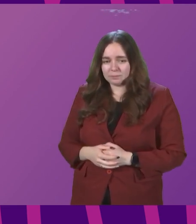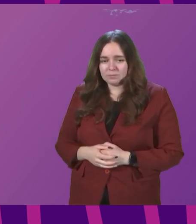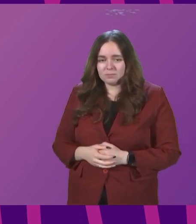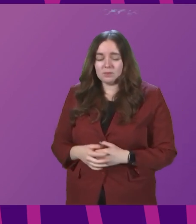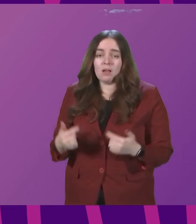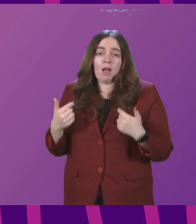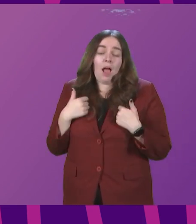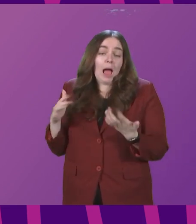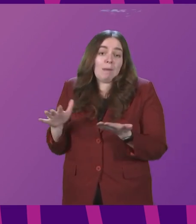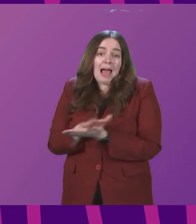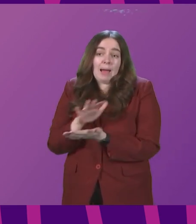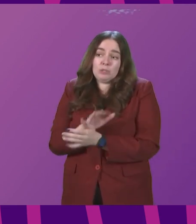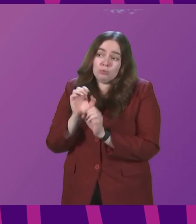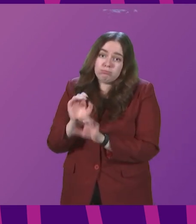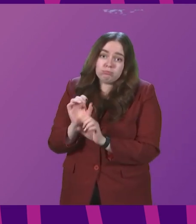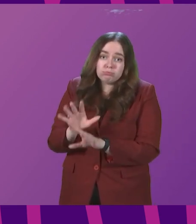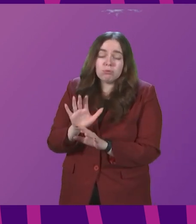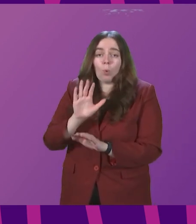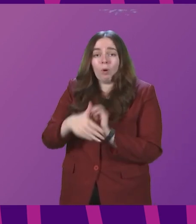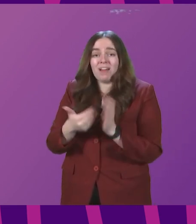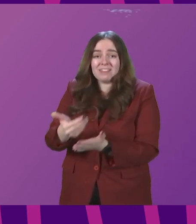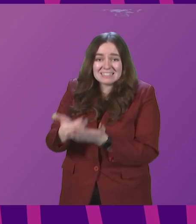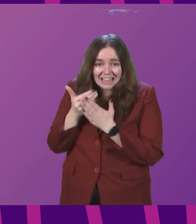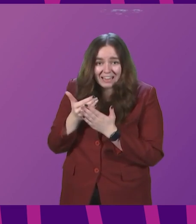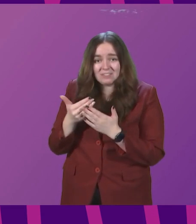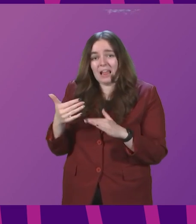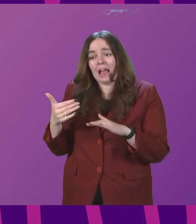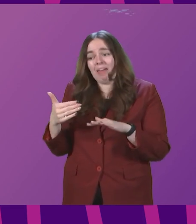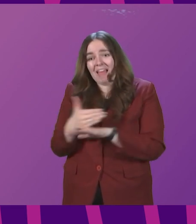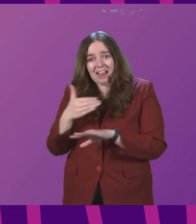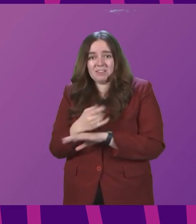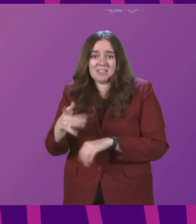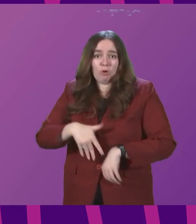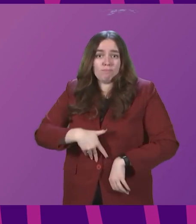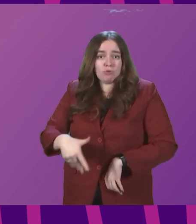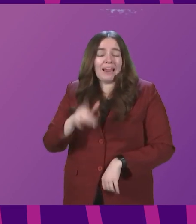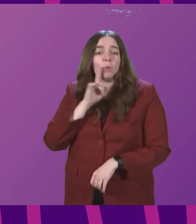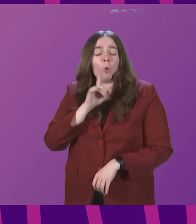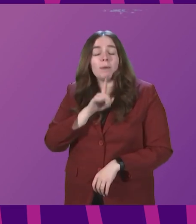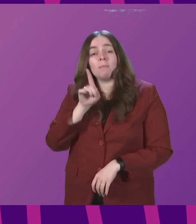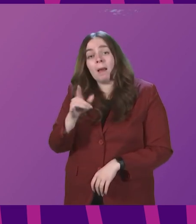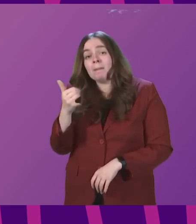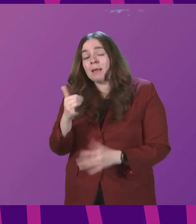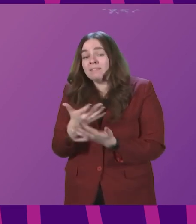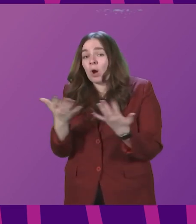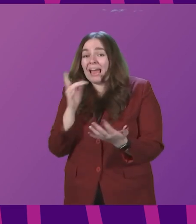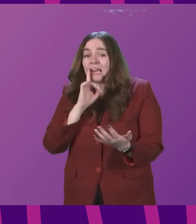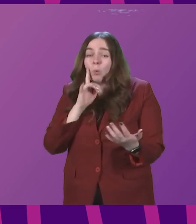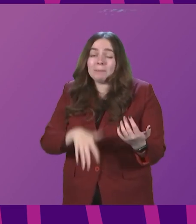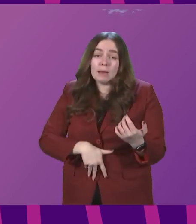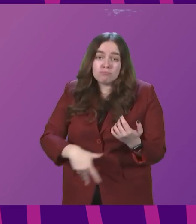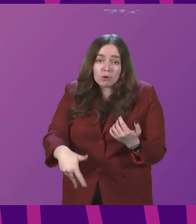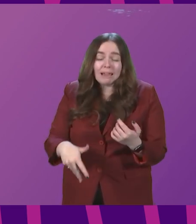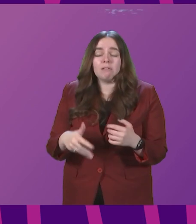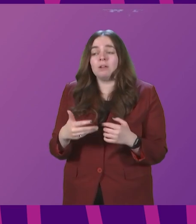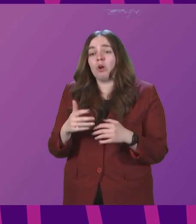I'm happy to provide an assurance about the safety and efficacy of the vaccine for pregnant women, but perhaps for any woman who is pregnant, rather